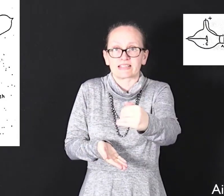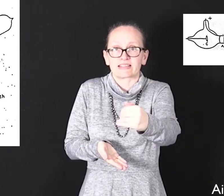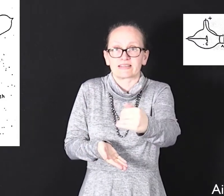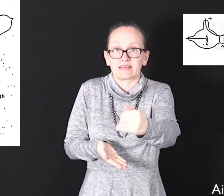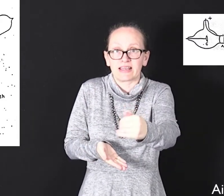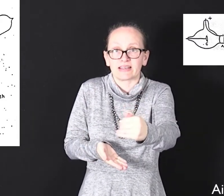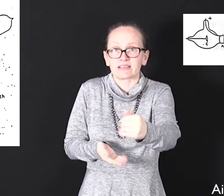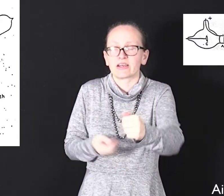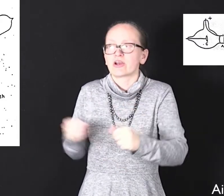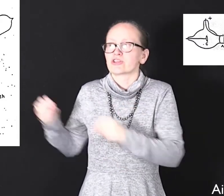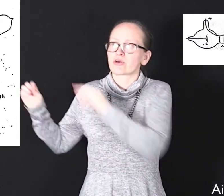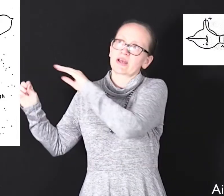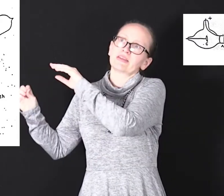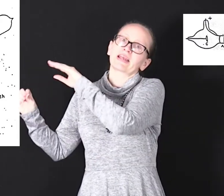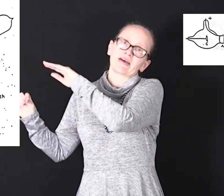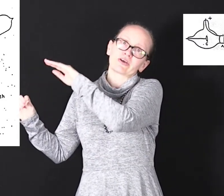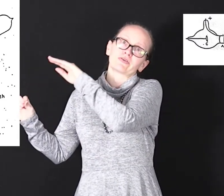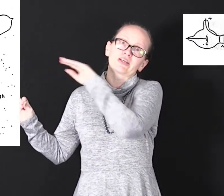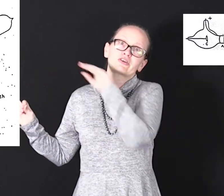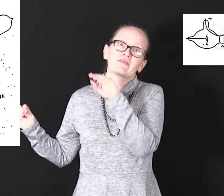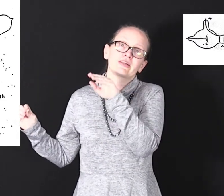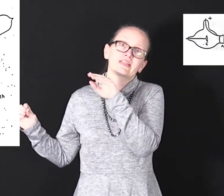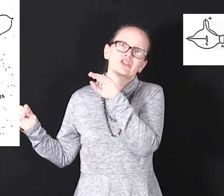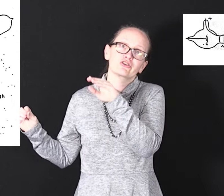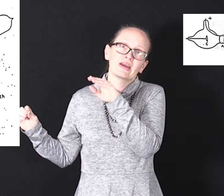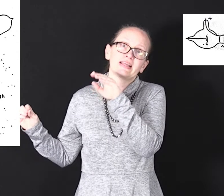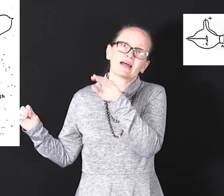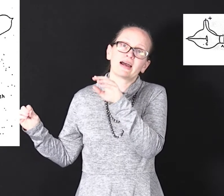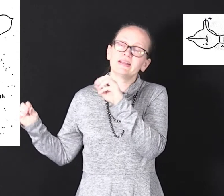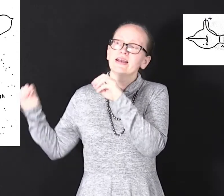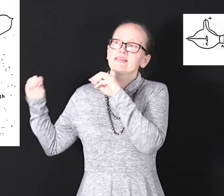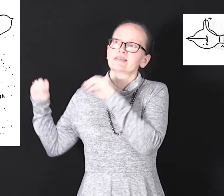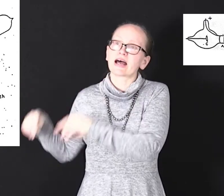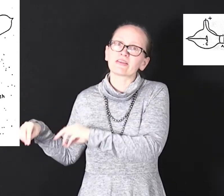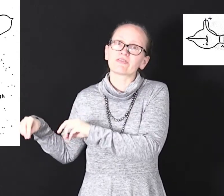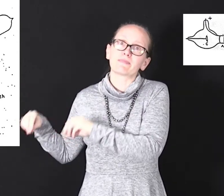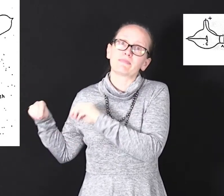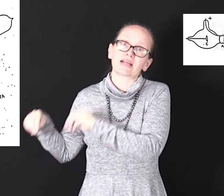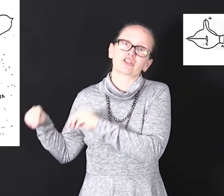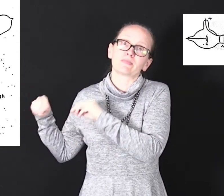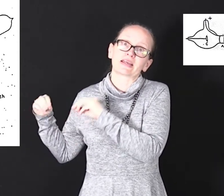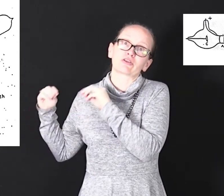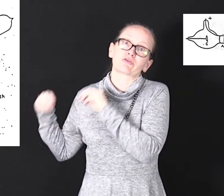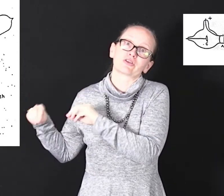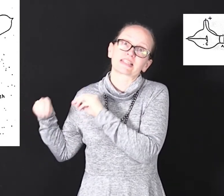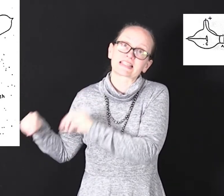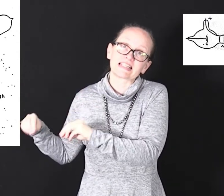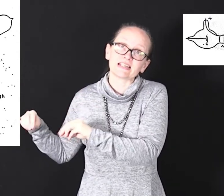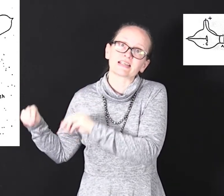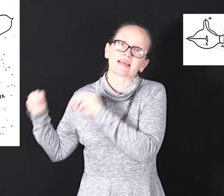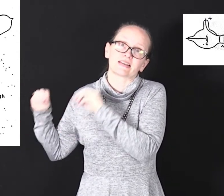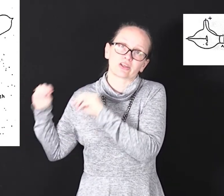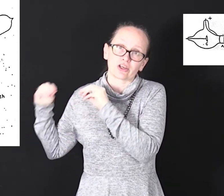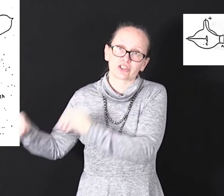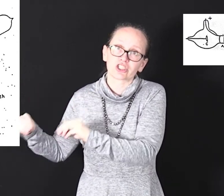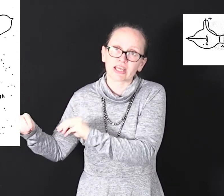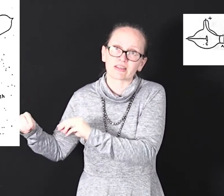in it. So when the cathode rays travel in a straight line none of them manage to make it through the slit in the sheath